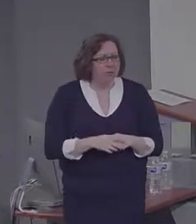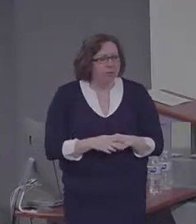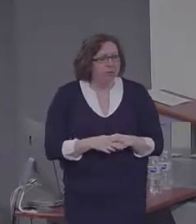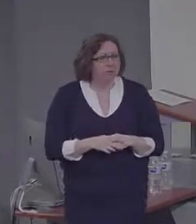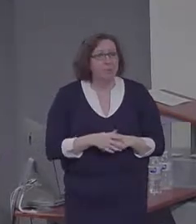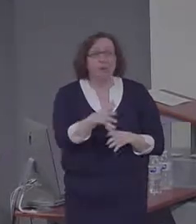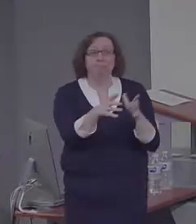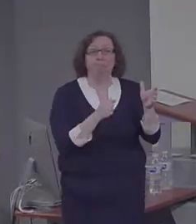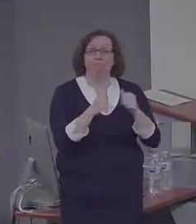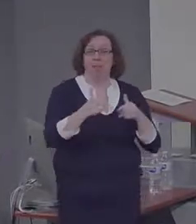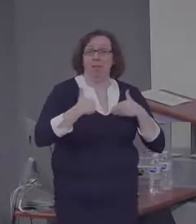now.